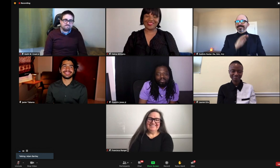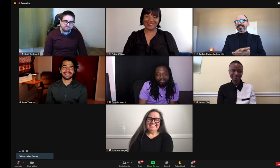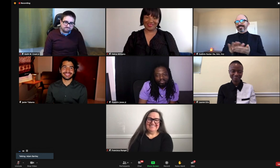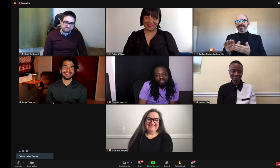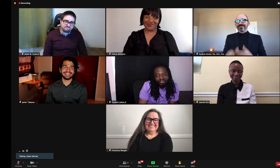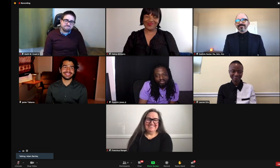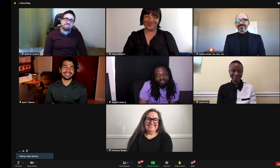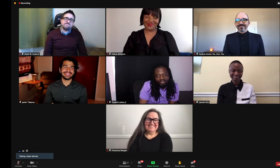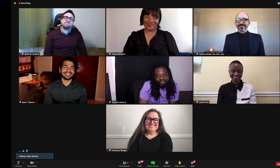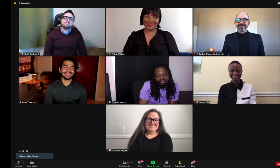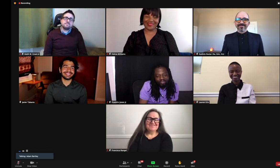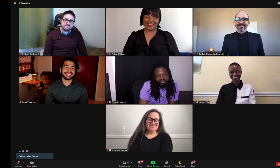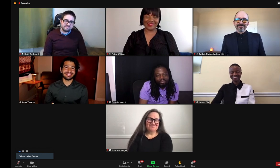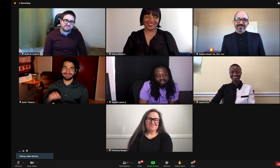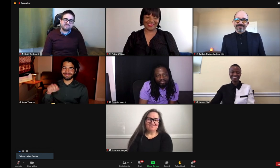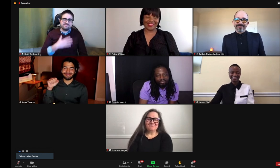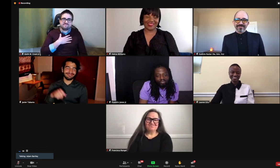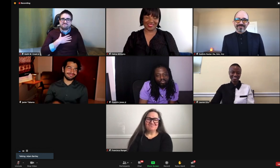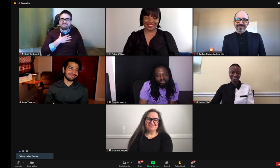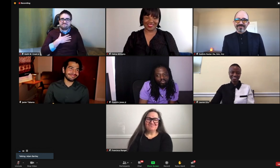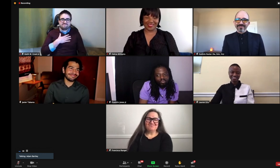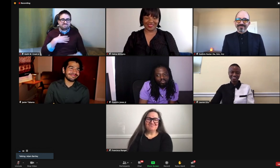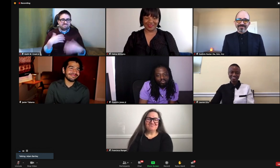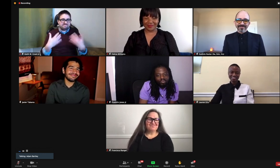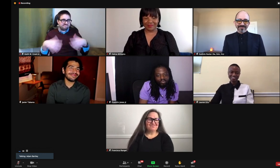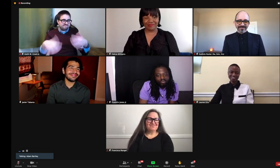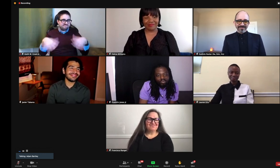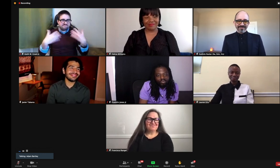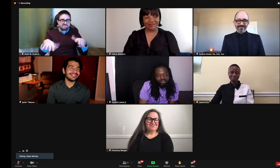that is key to pulling it off in the end. And I loved it.